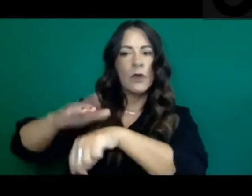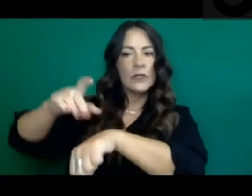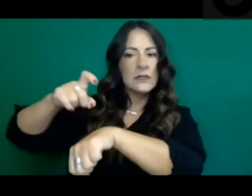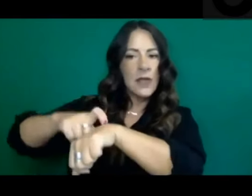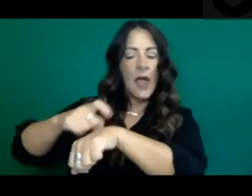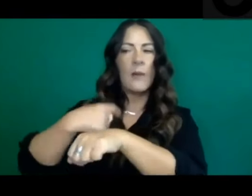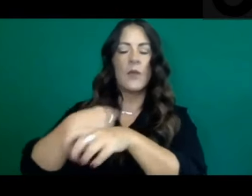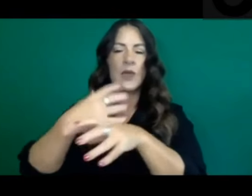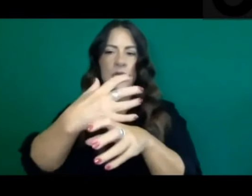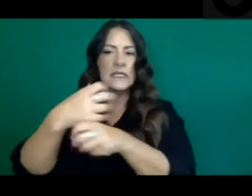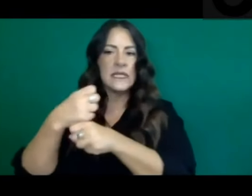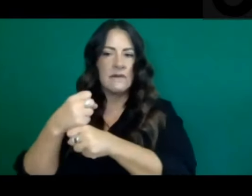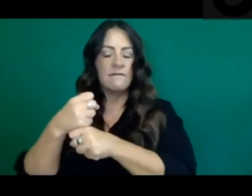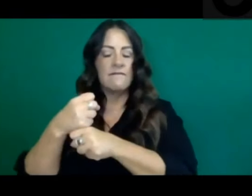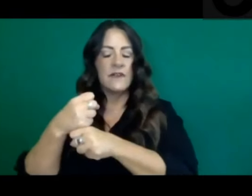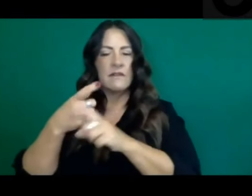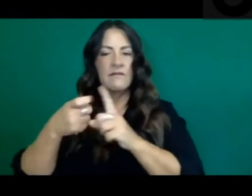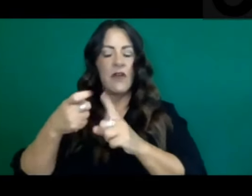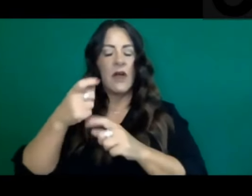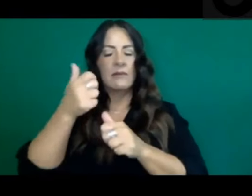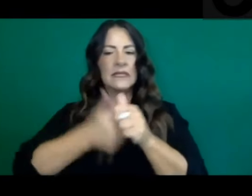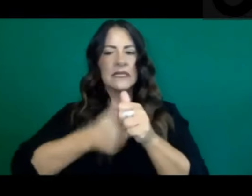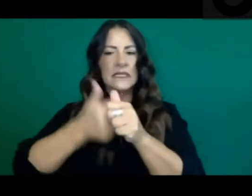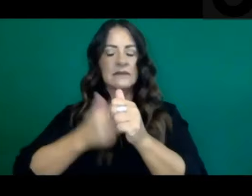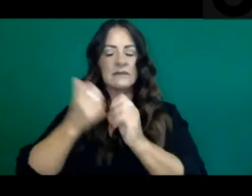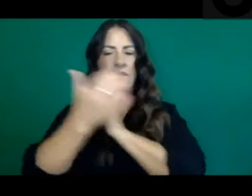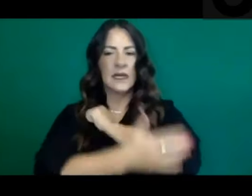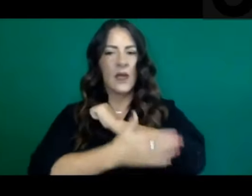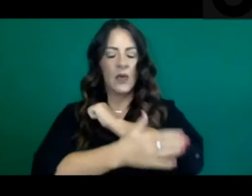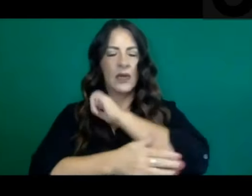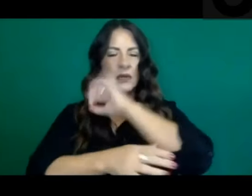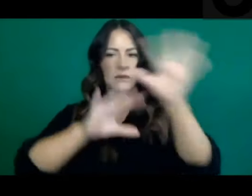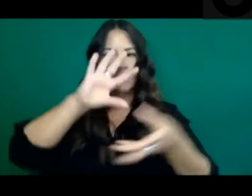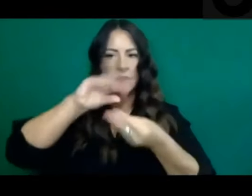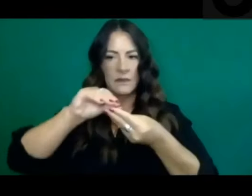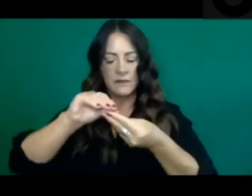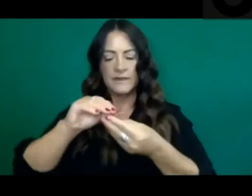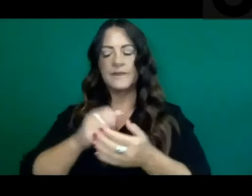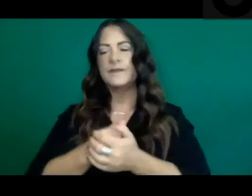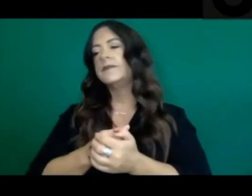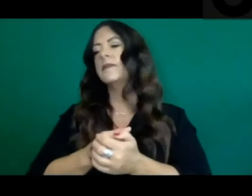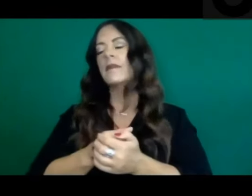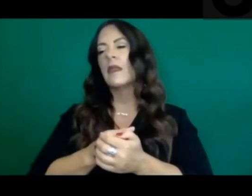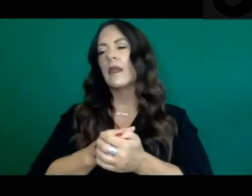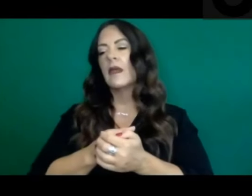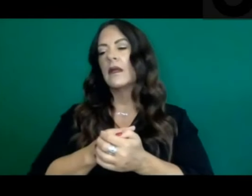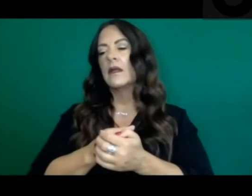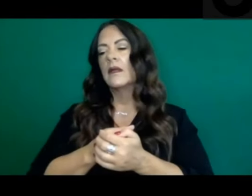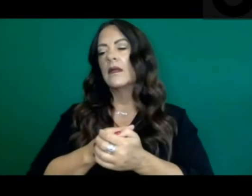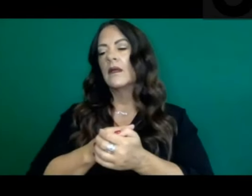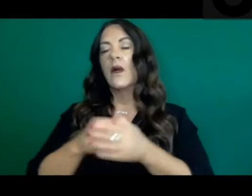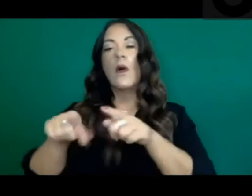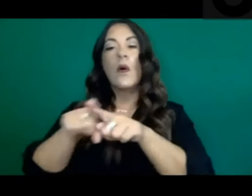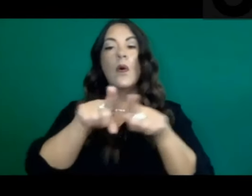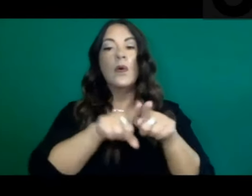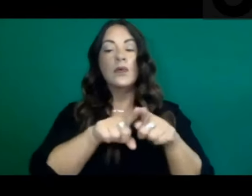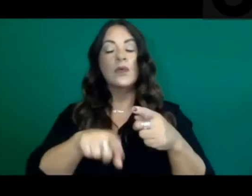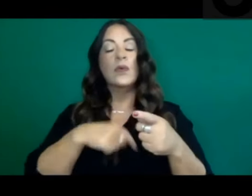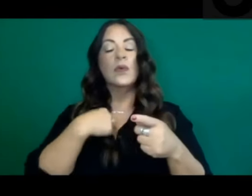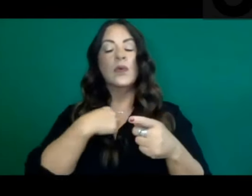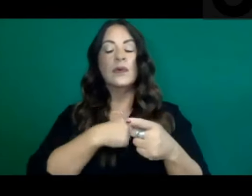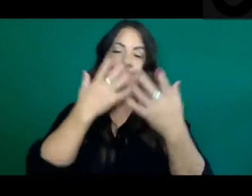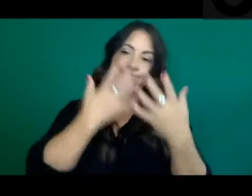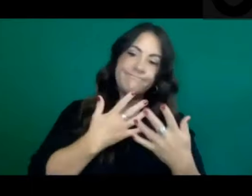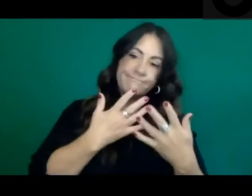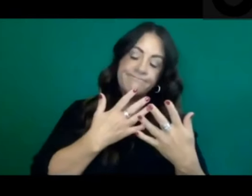And we feel that way about this new new case number. Also reporting, sadly,